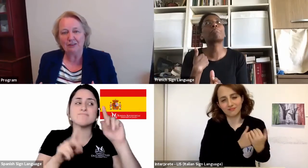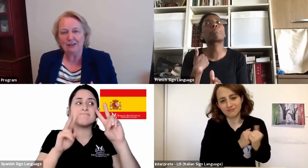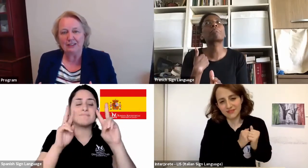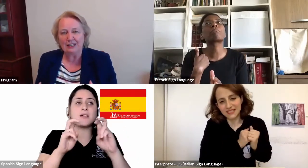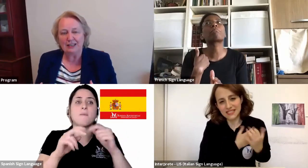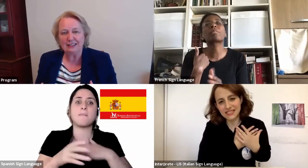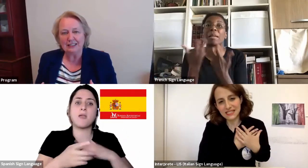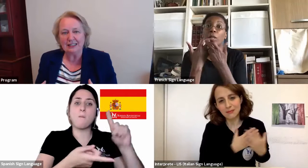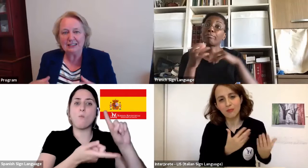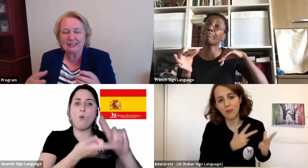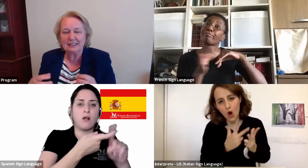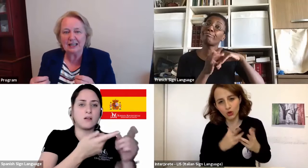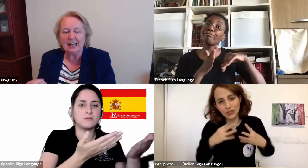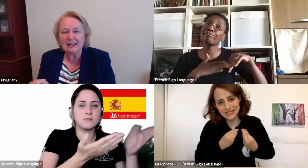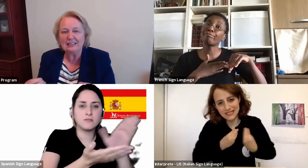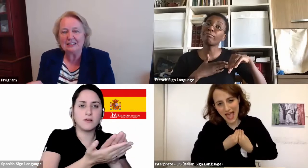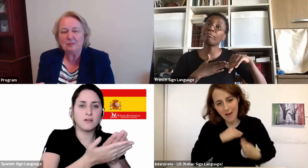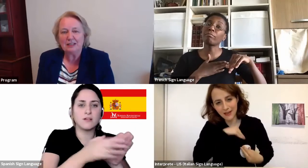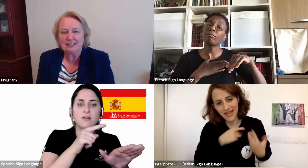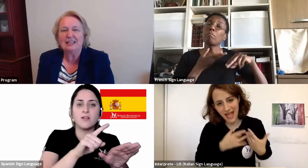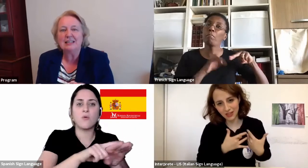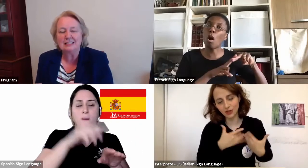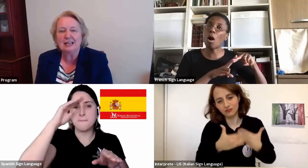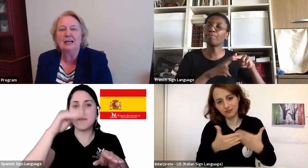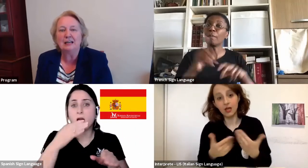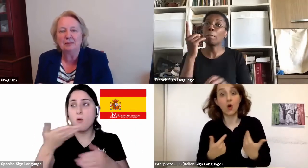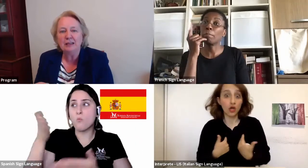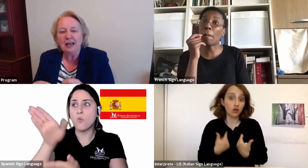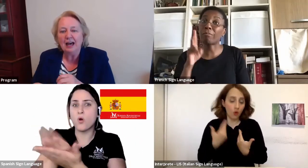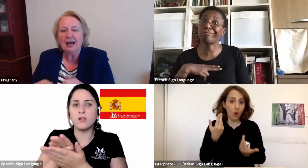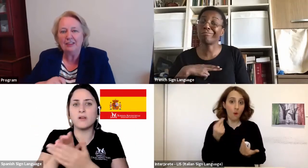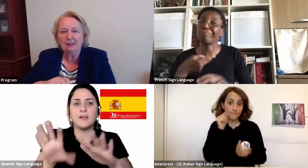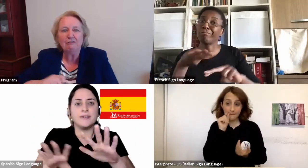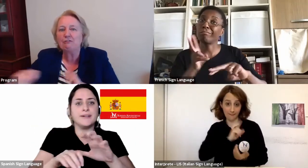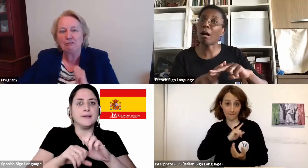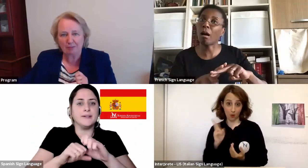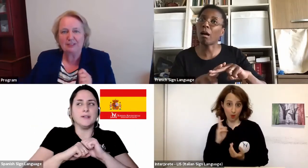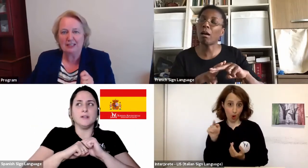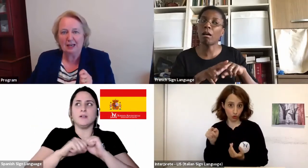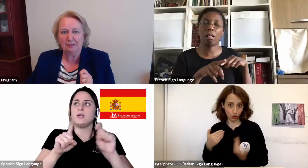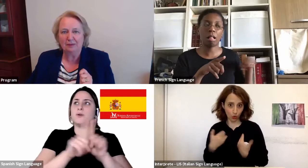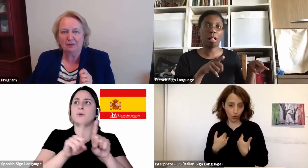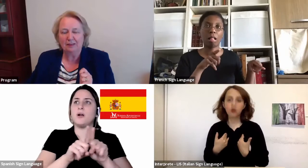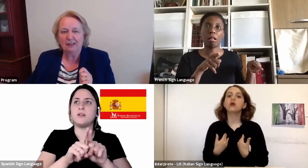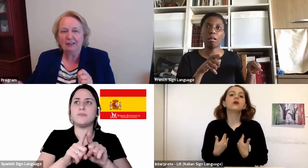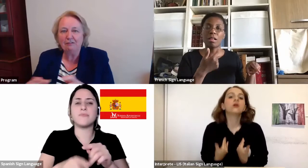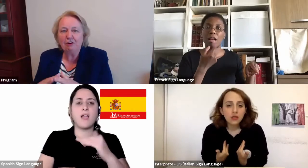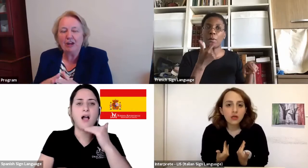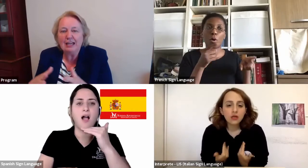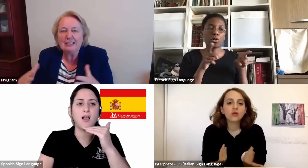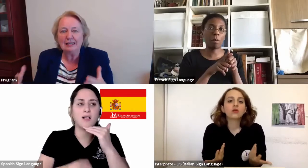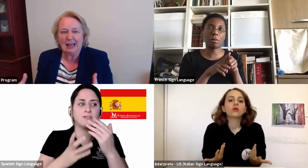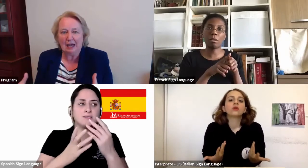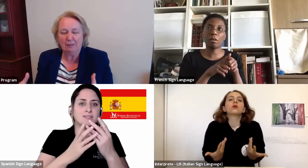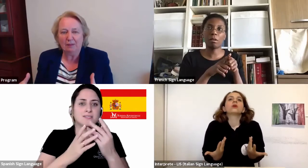my father died, it's like someone has taken time and they've ripped it up. They've